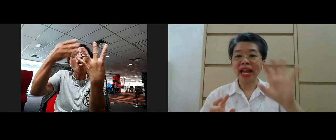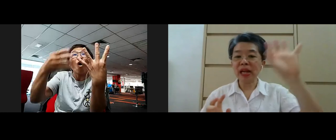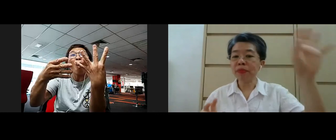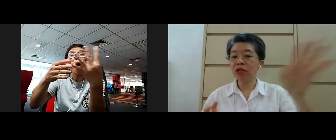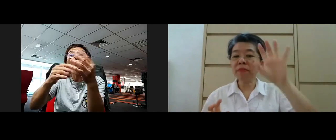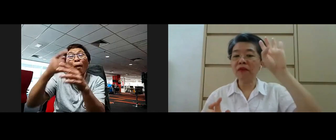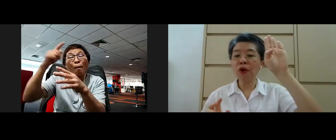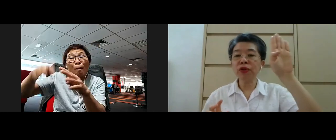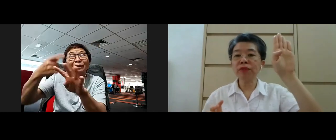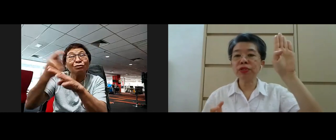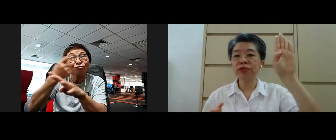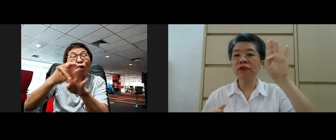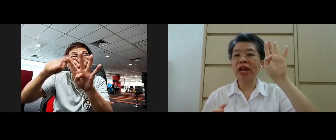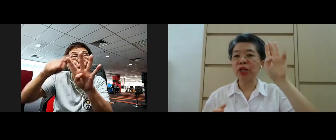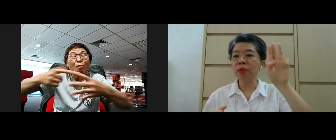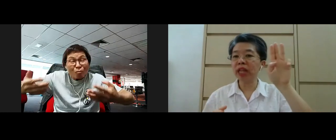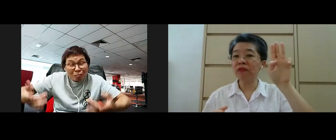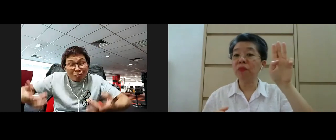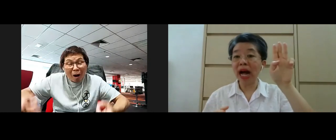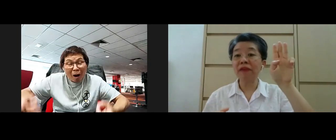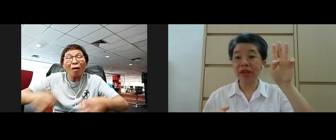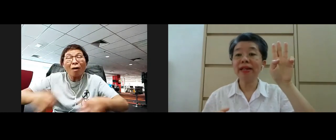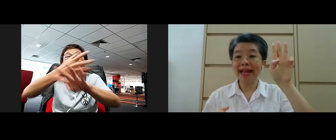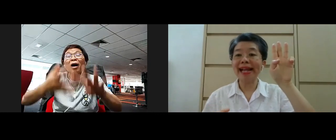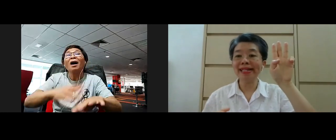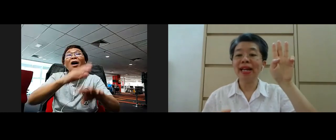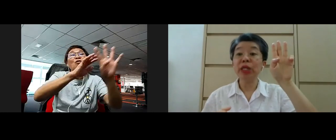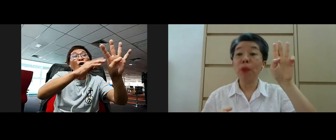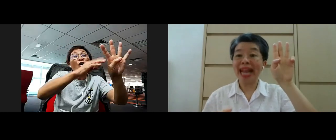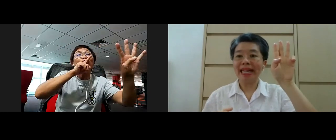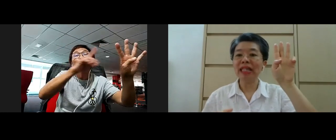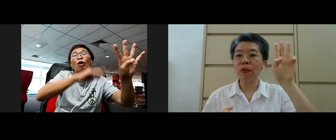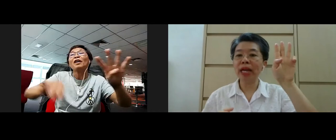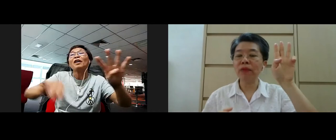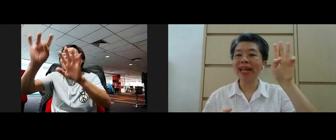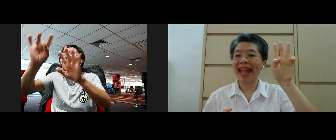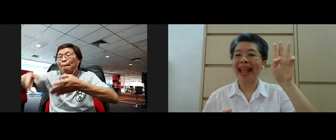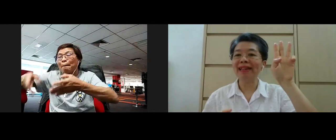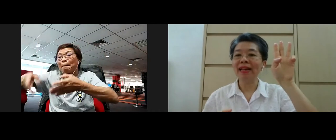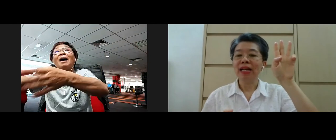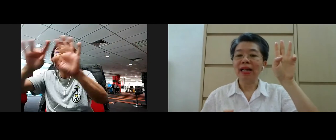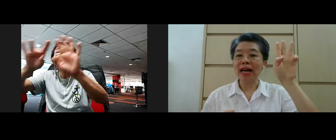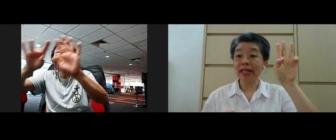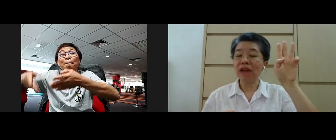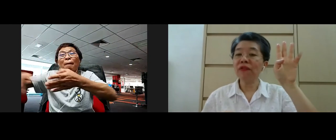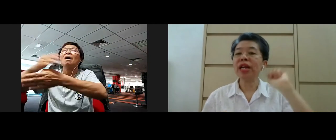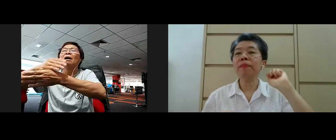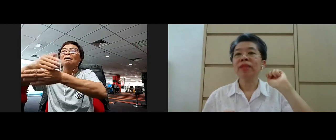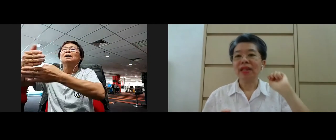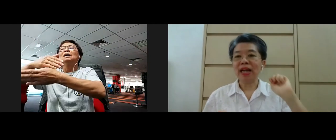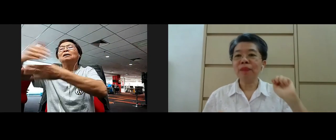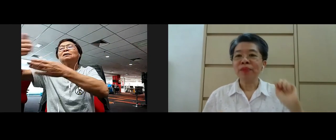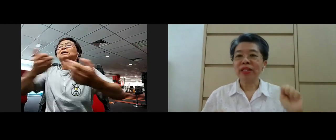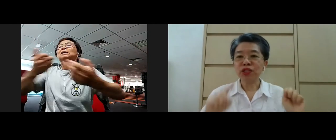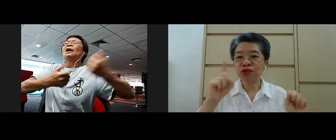as I'm talking about four noble truths and the noble evil path yeah as the way the way we can end the suffering